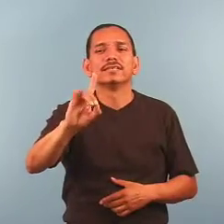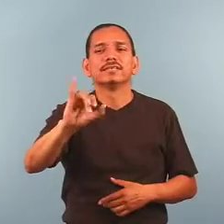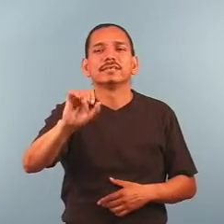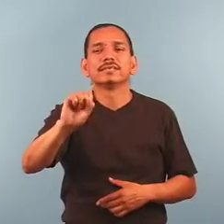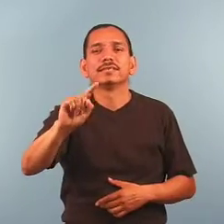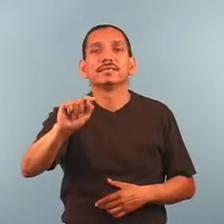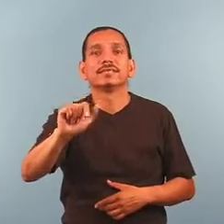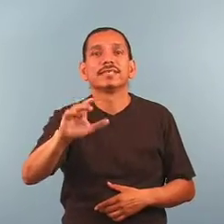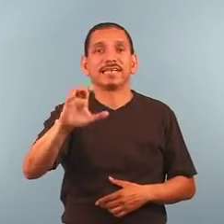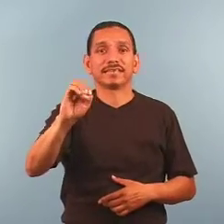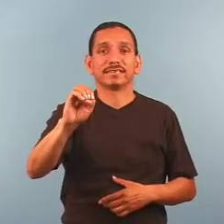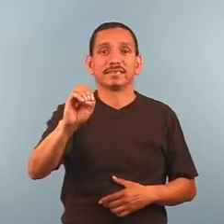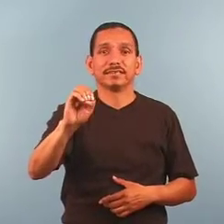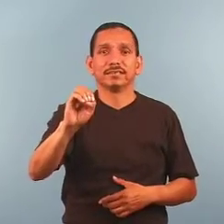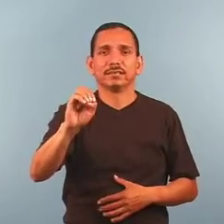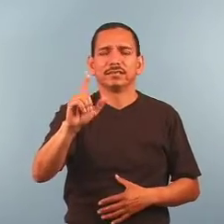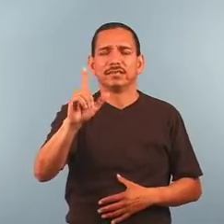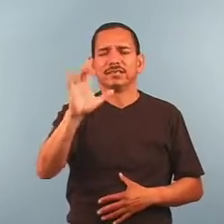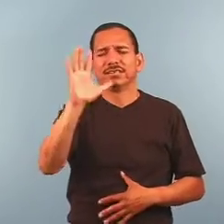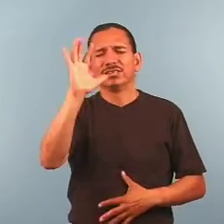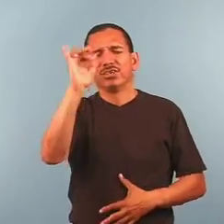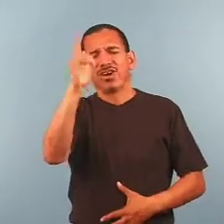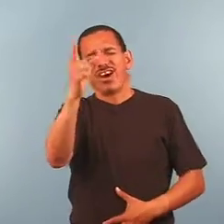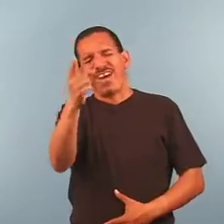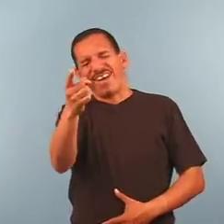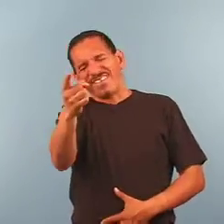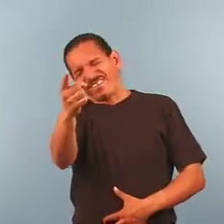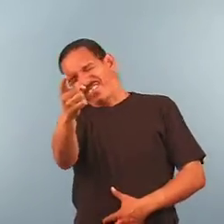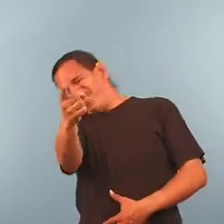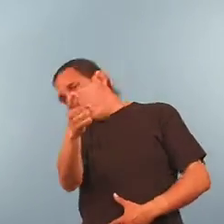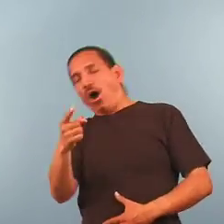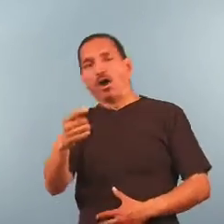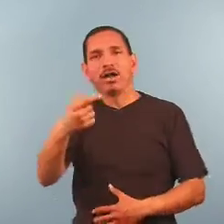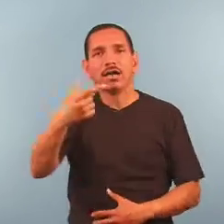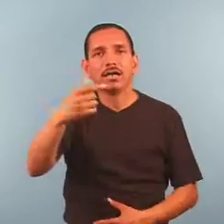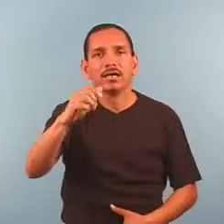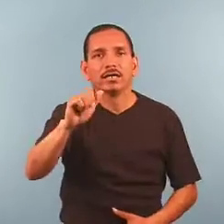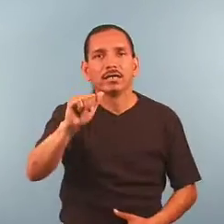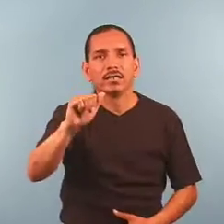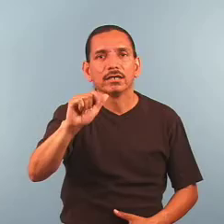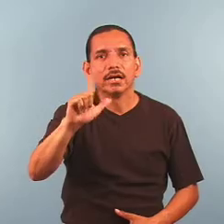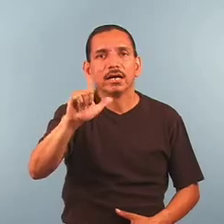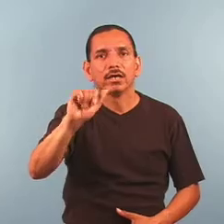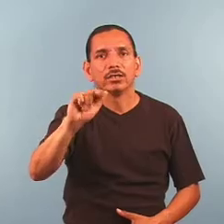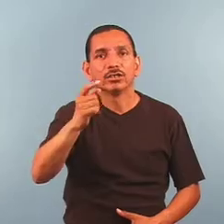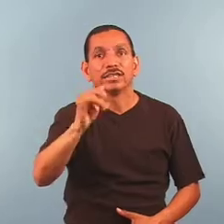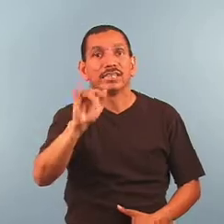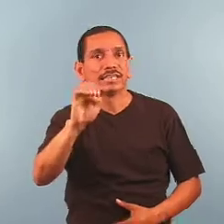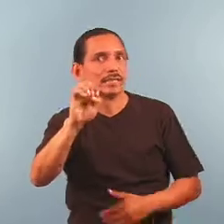Distance to Farthest Galaxies